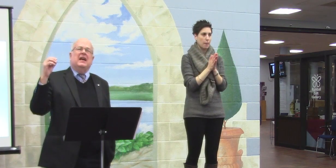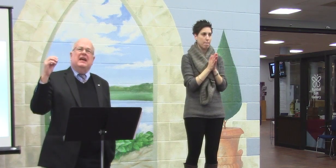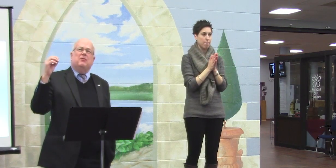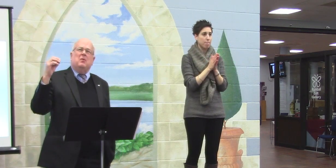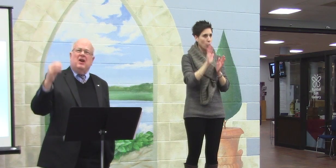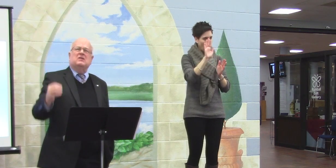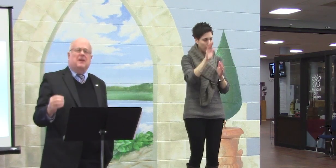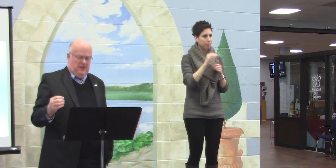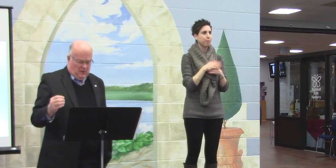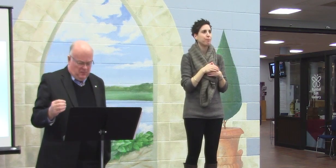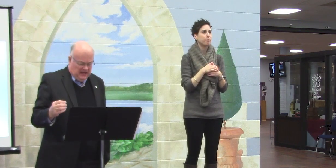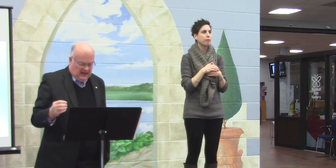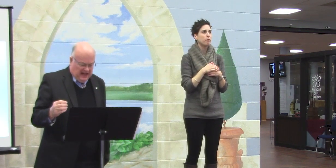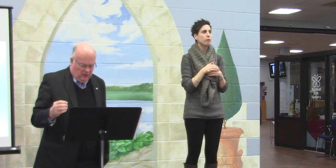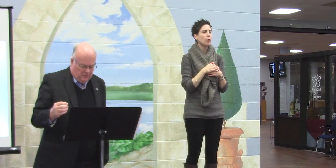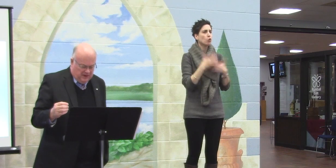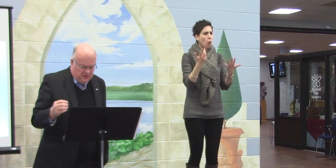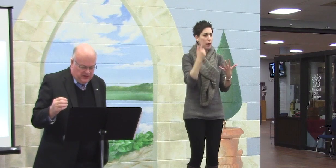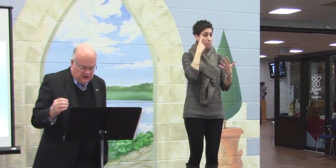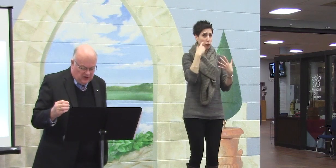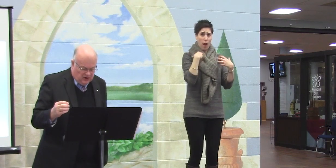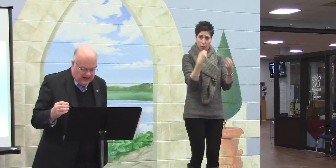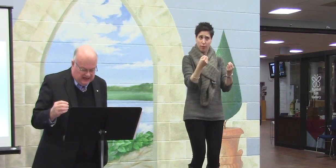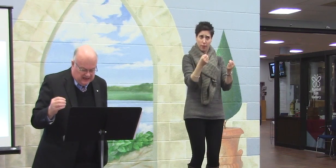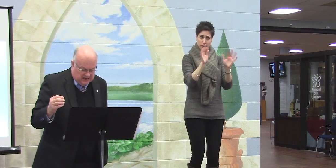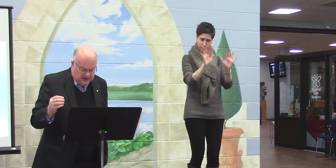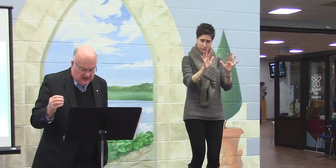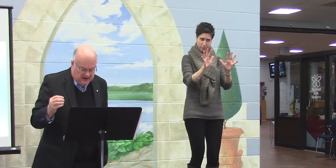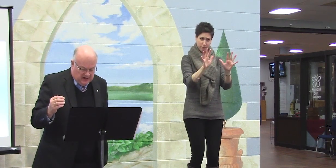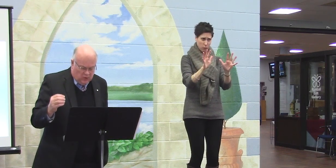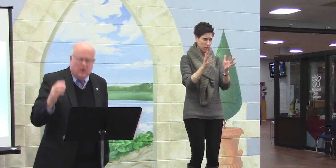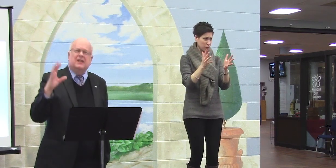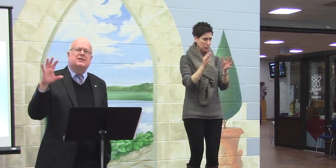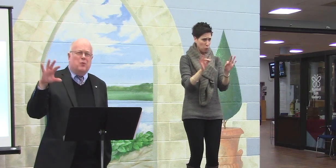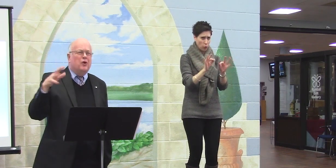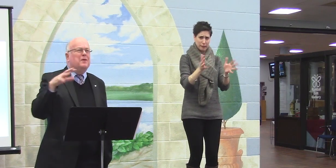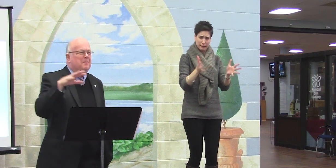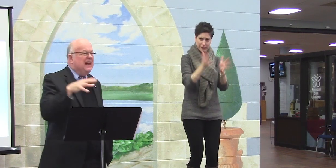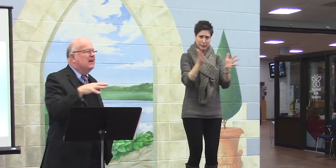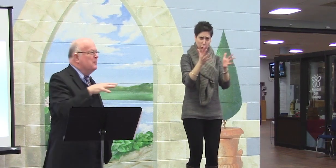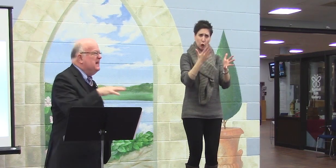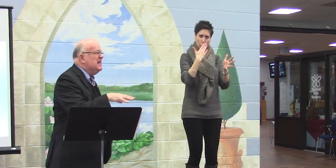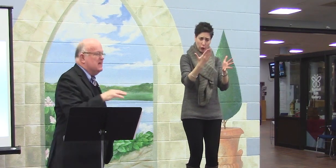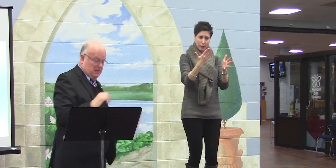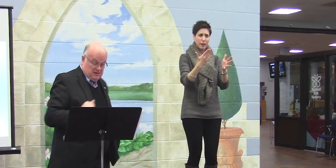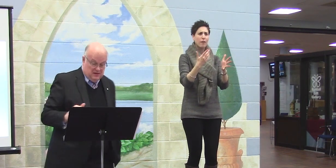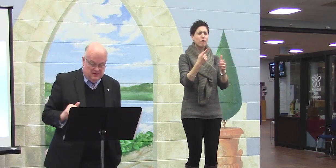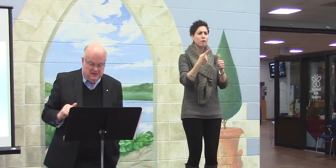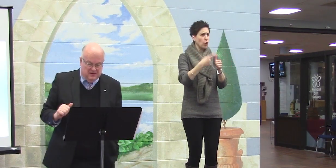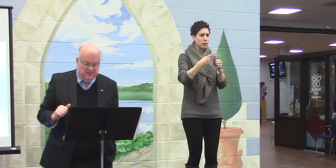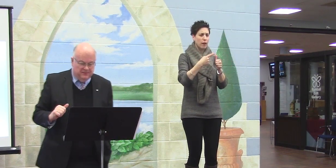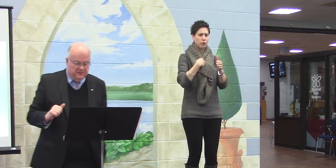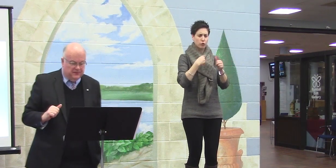Okay, if we wonder something about mental health, maybe we should look at what does the word mental mean?